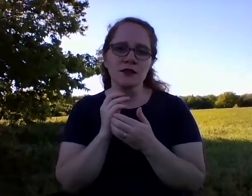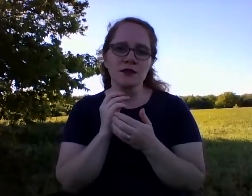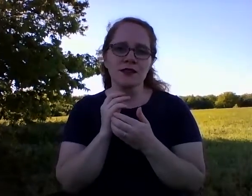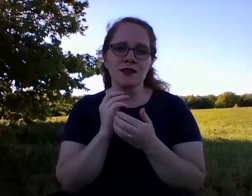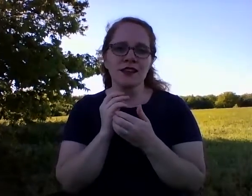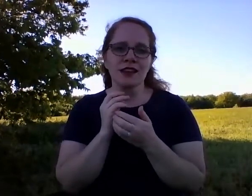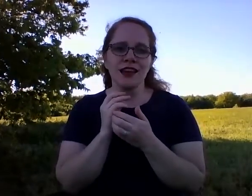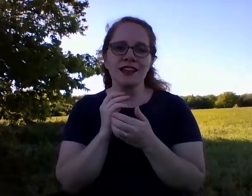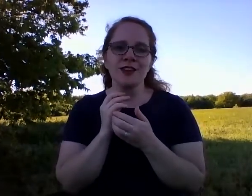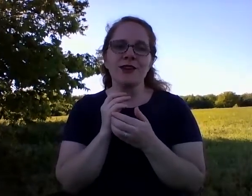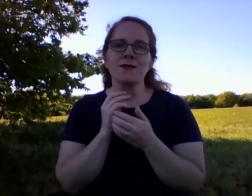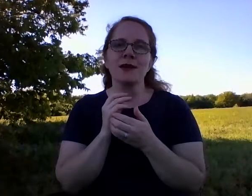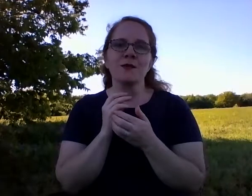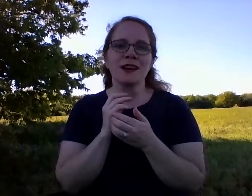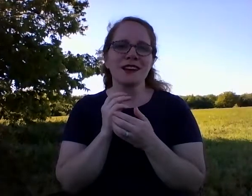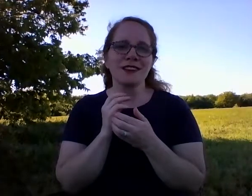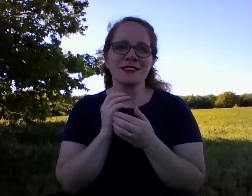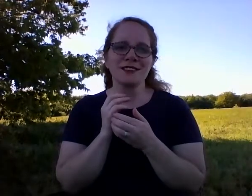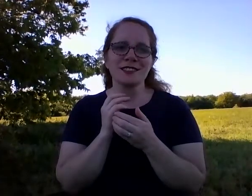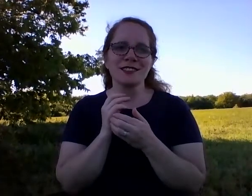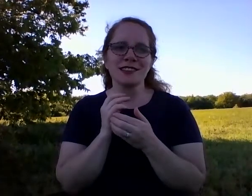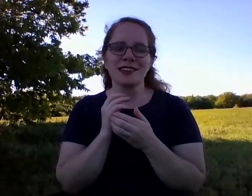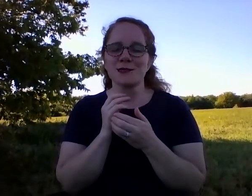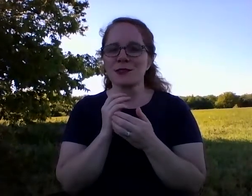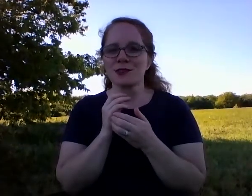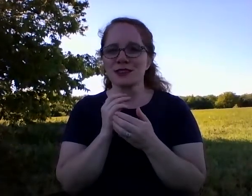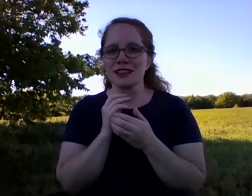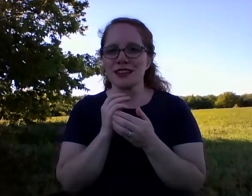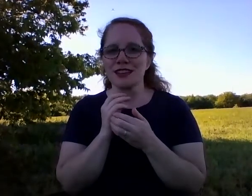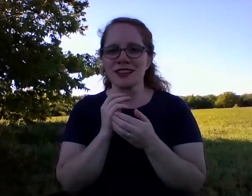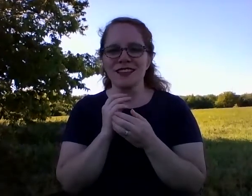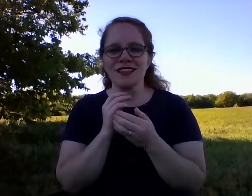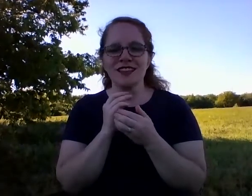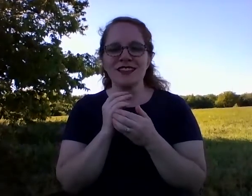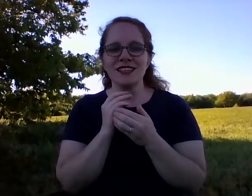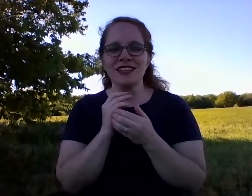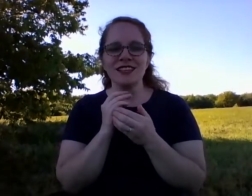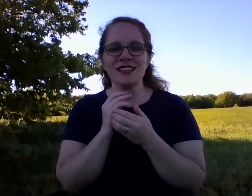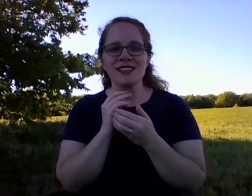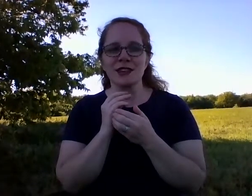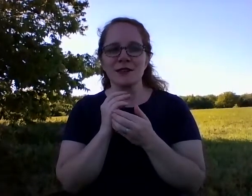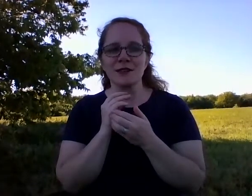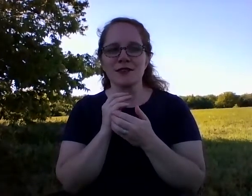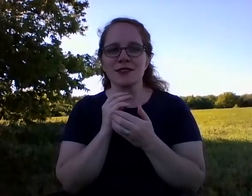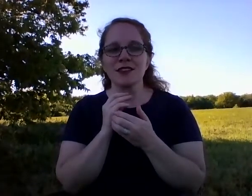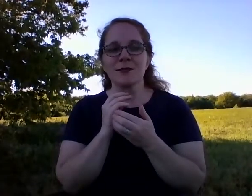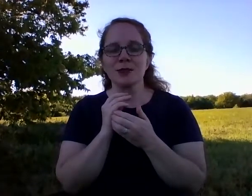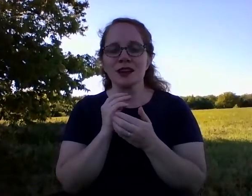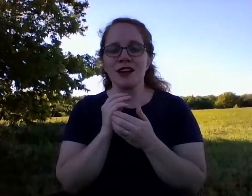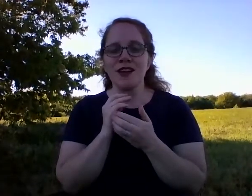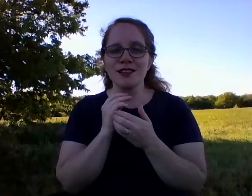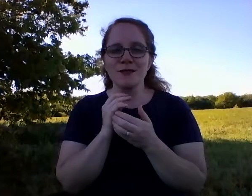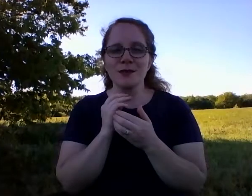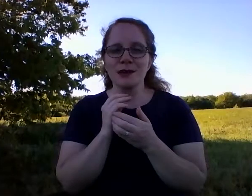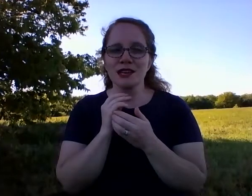I know that my body was created perfectly to heal itself by an ultimate being